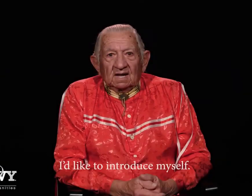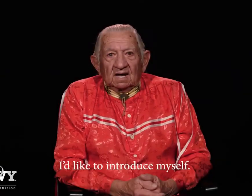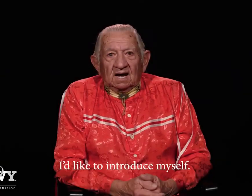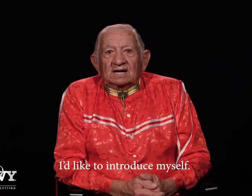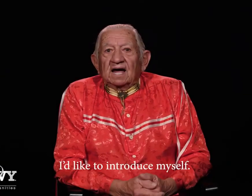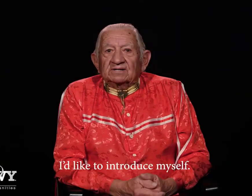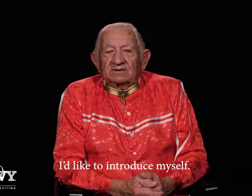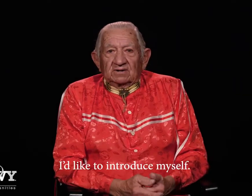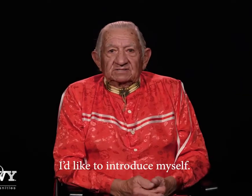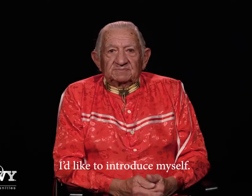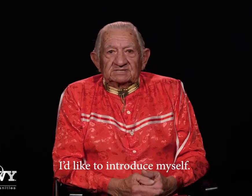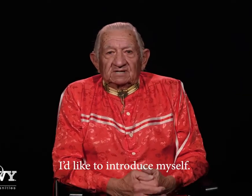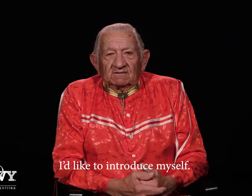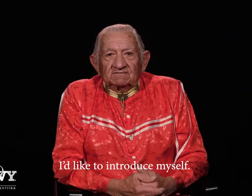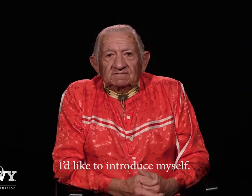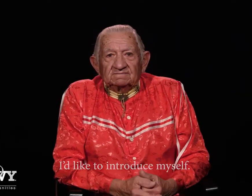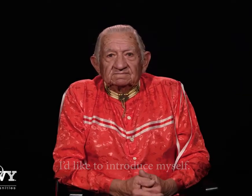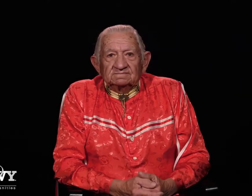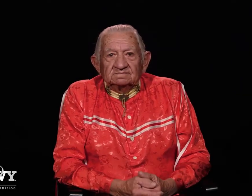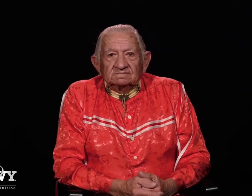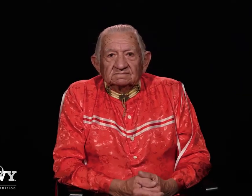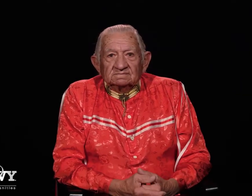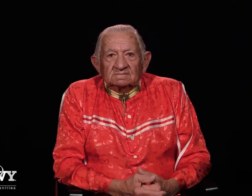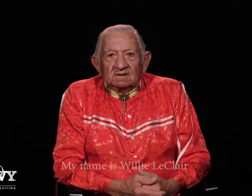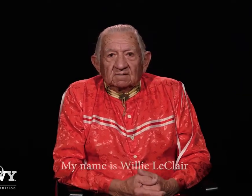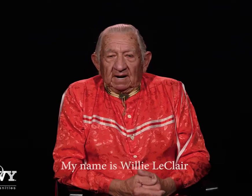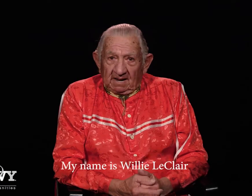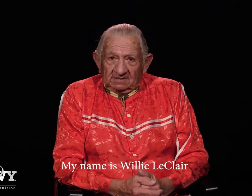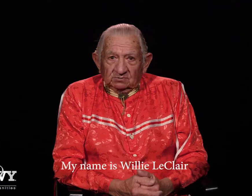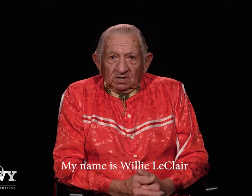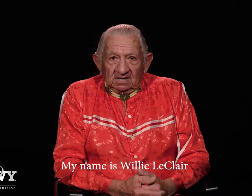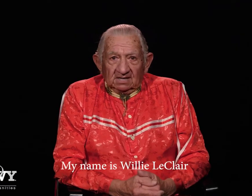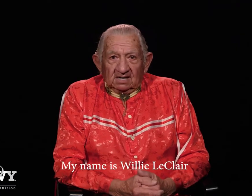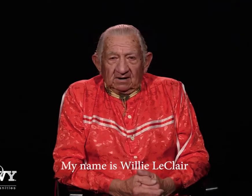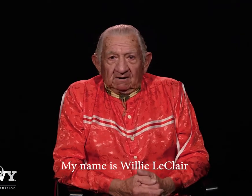I'd like to introduce myself my name is Willie LeClaire